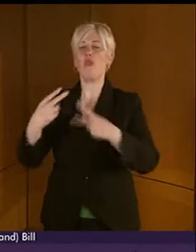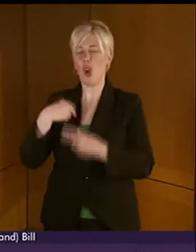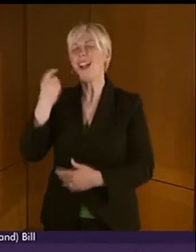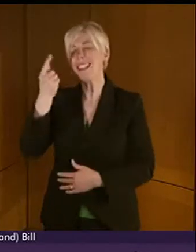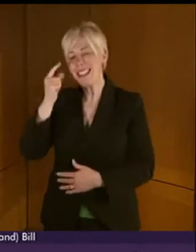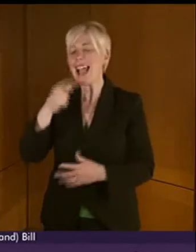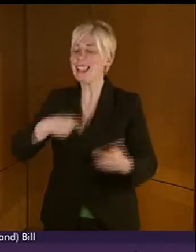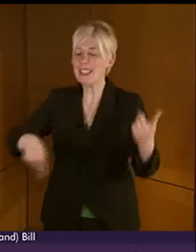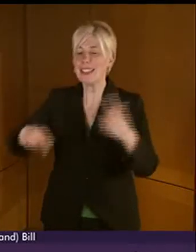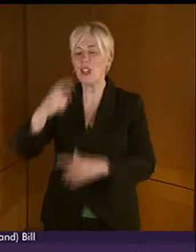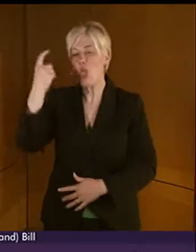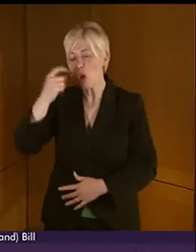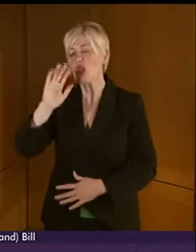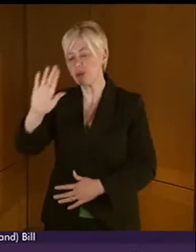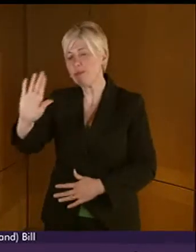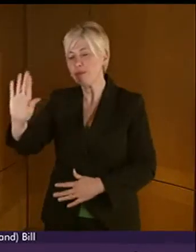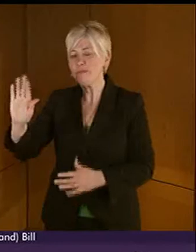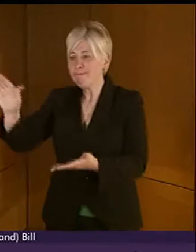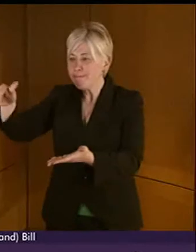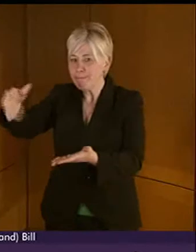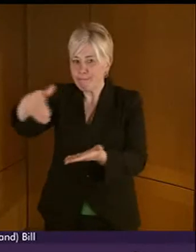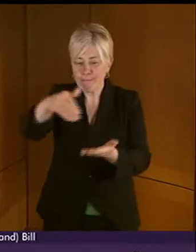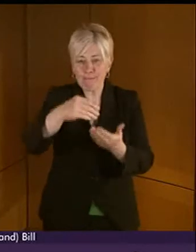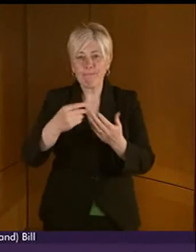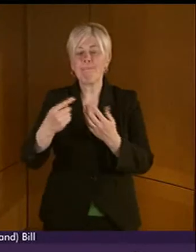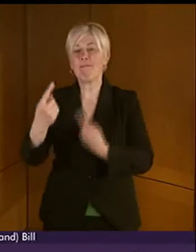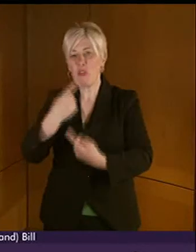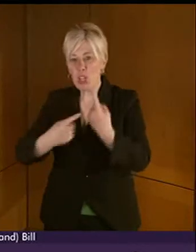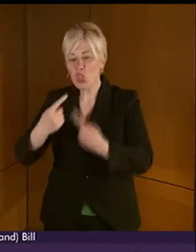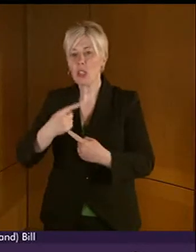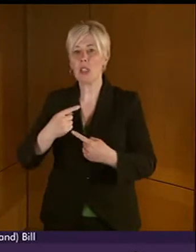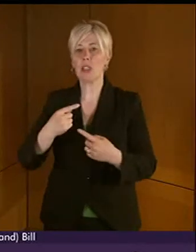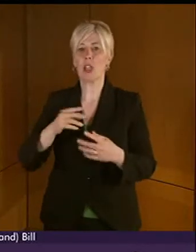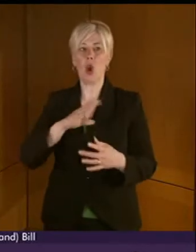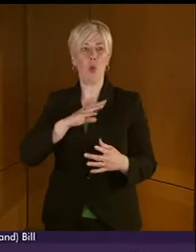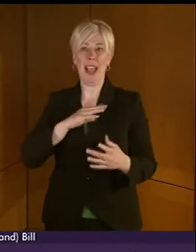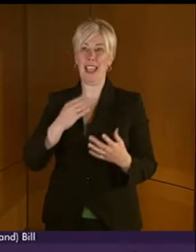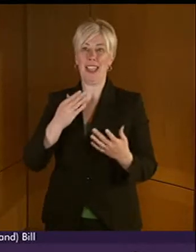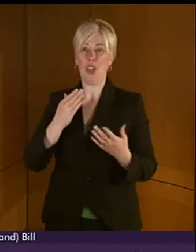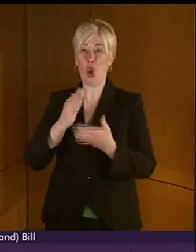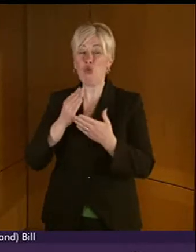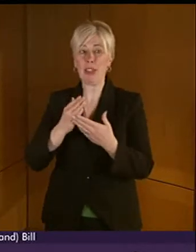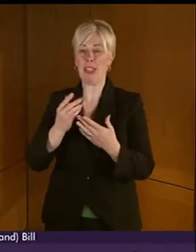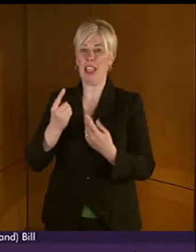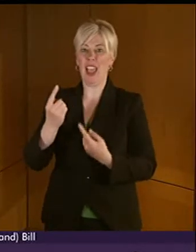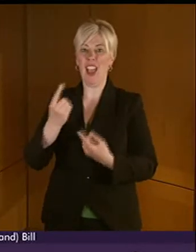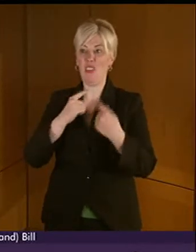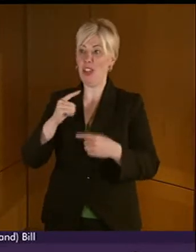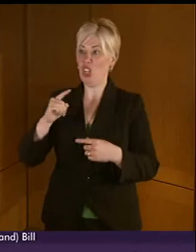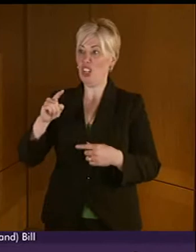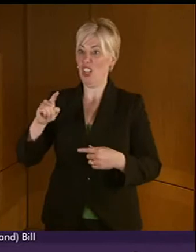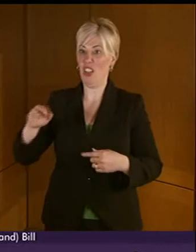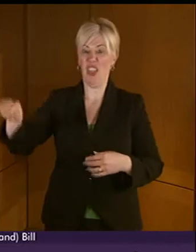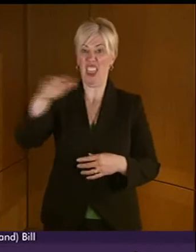collection of data, given that there does seem to be scant information about the current level of